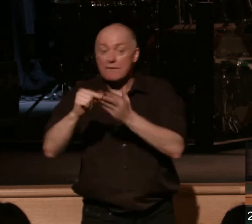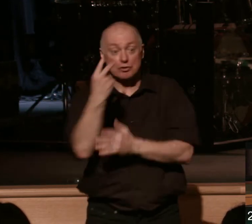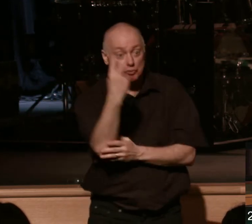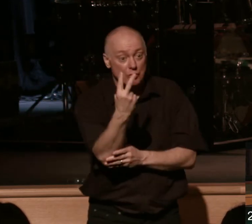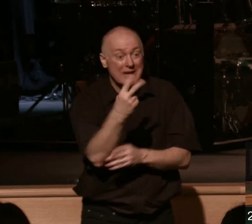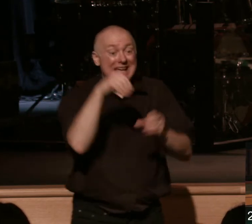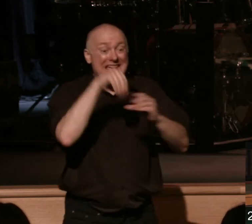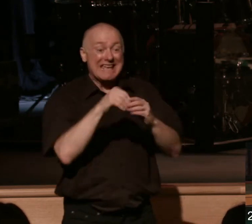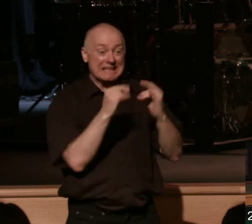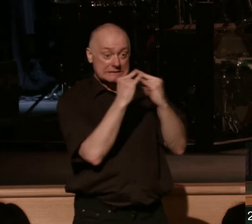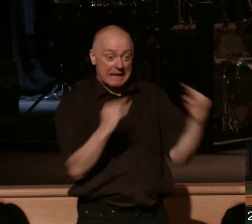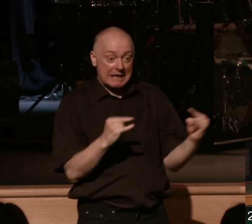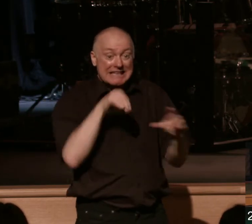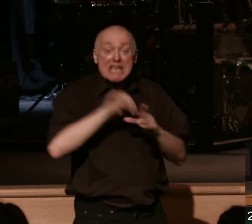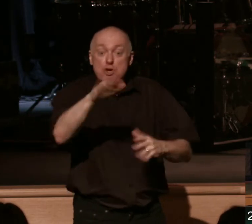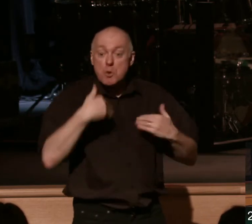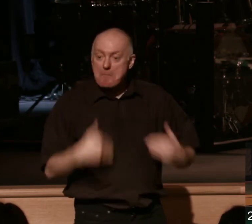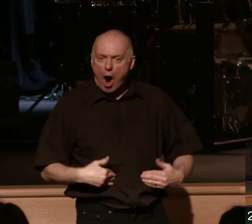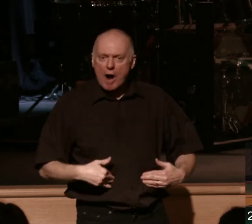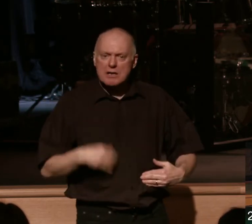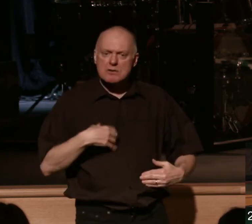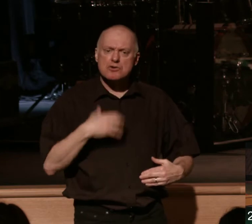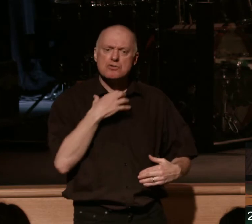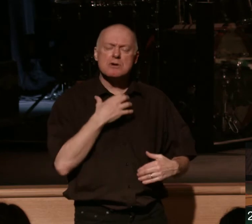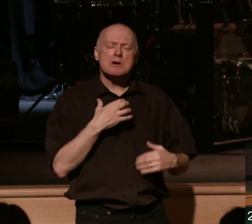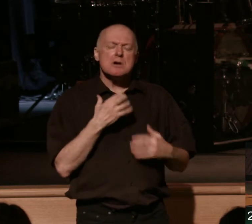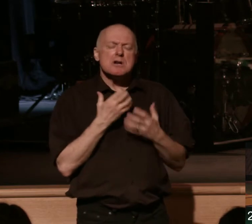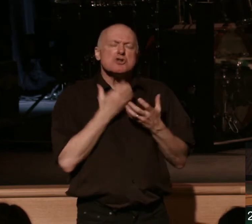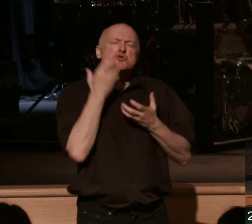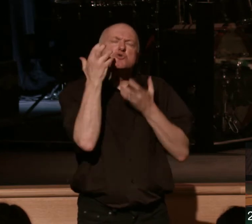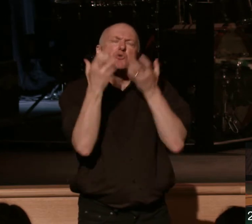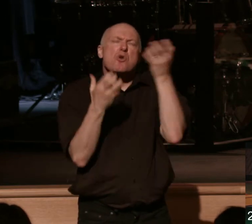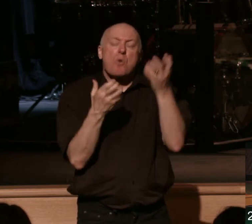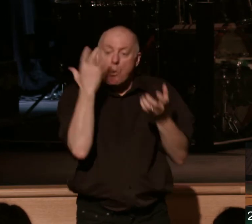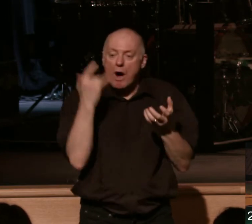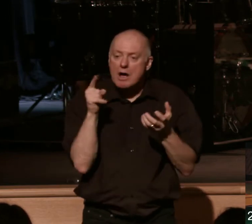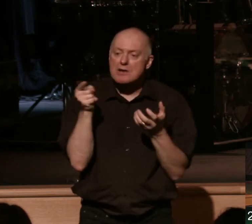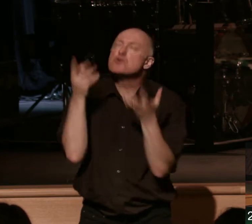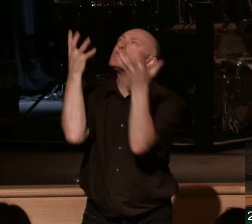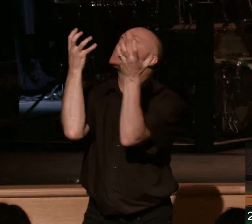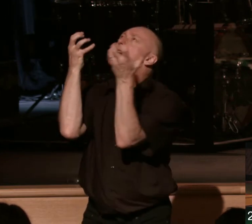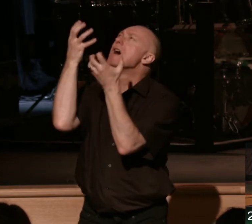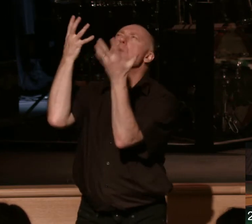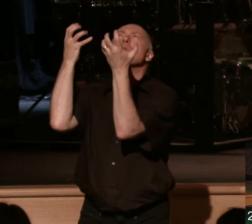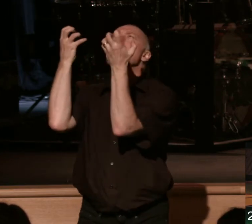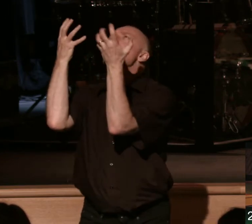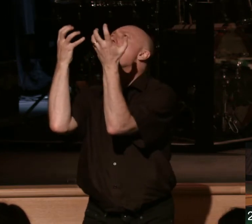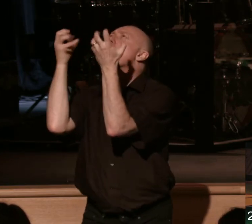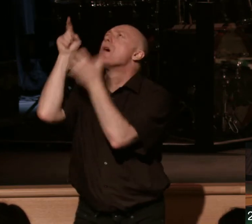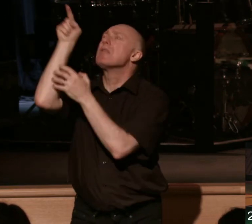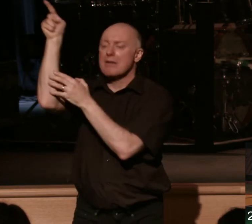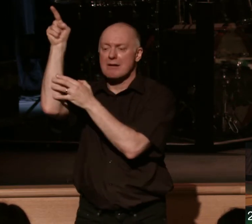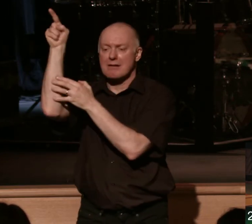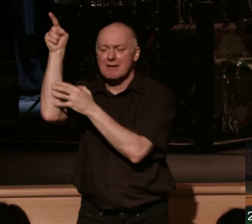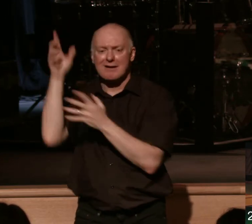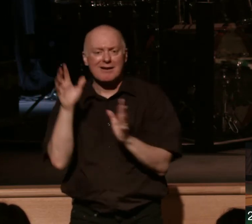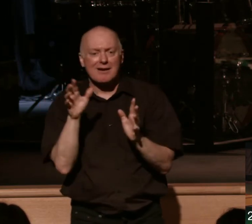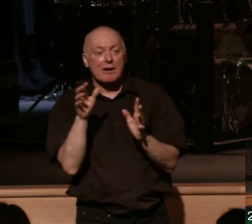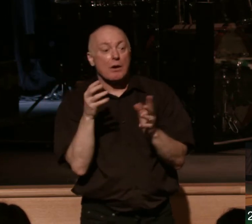this tent we groan, longing to put on our heavenly dwelling. If indeed by putting it on we may not be found naked, for while we are